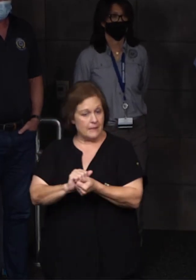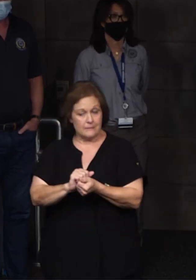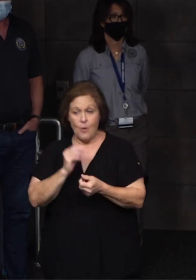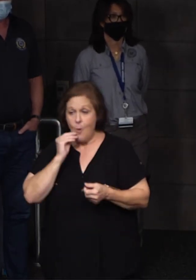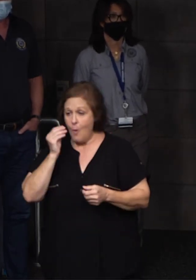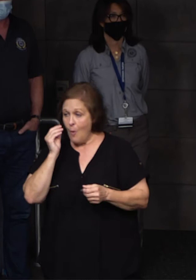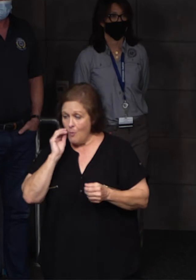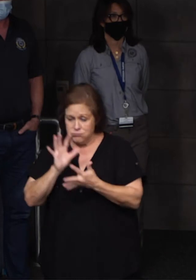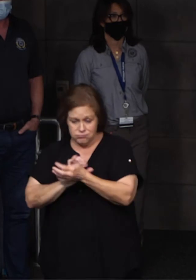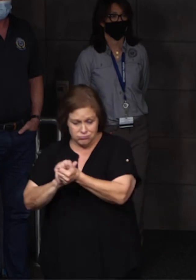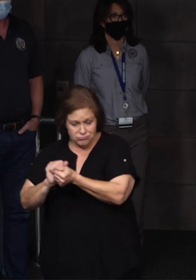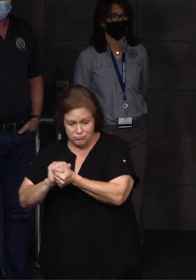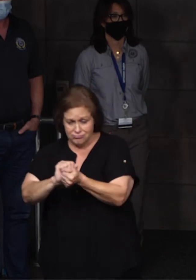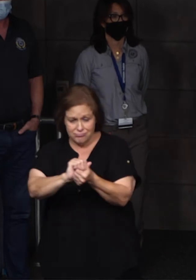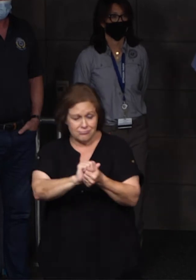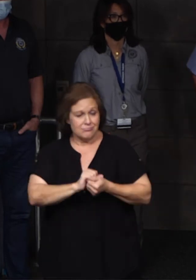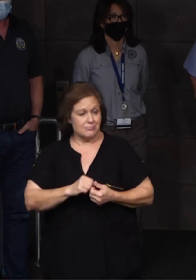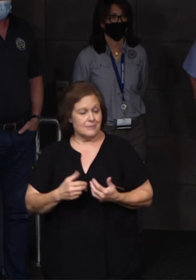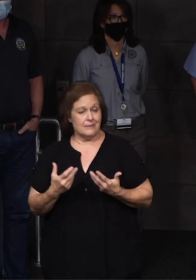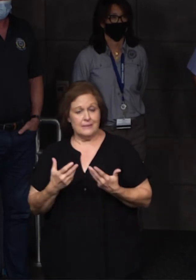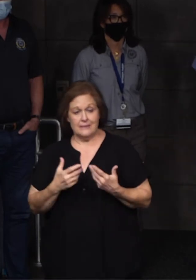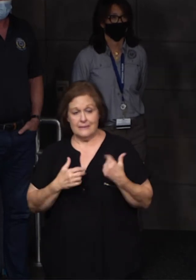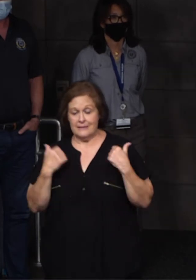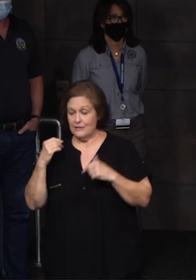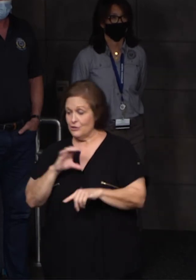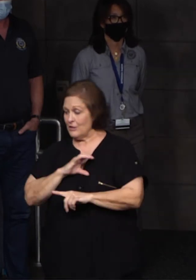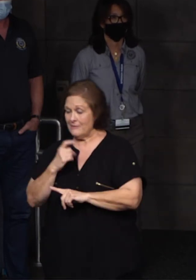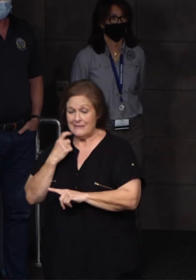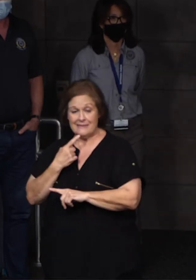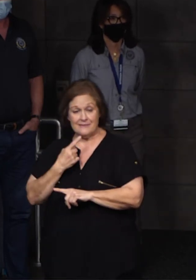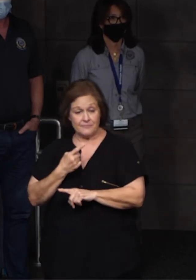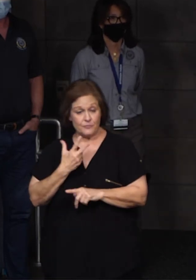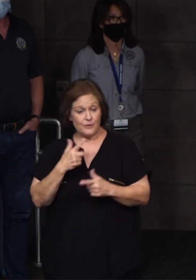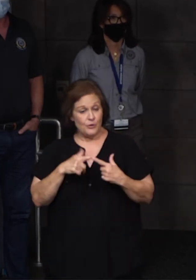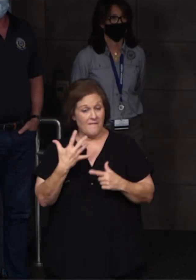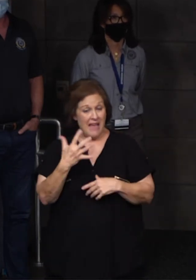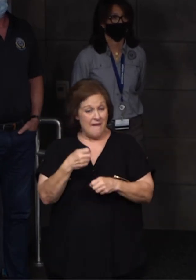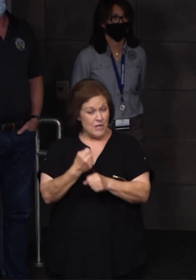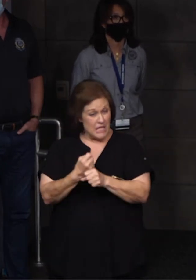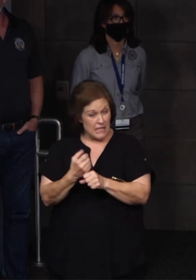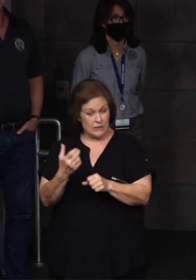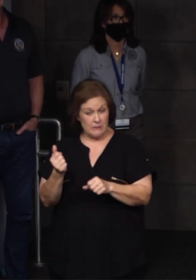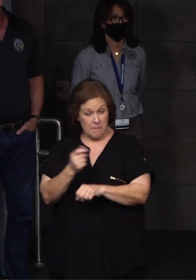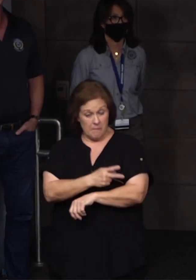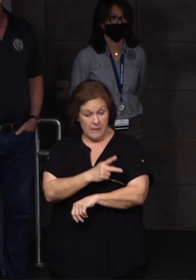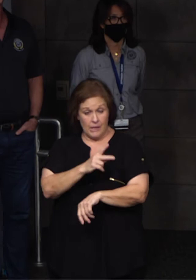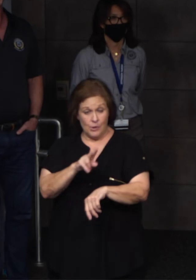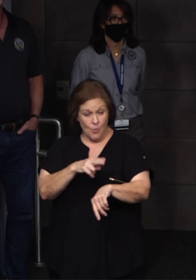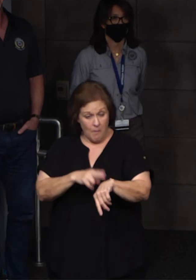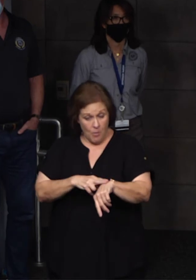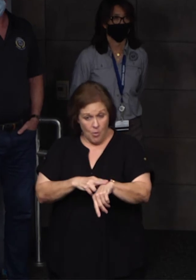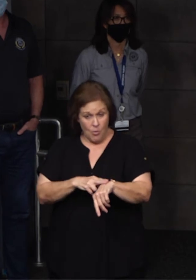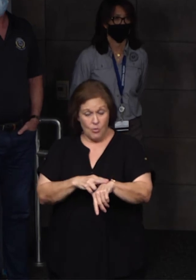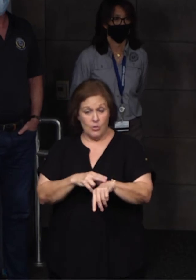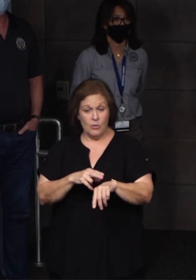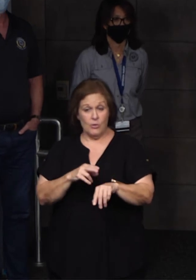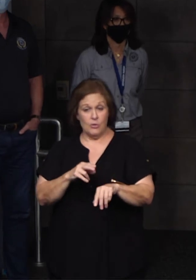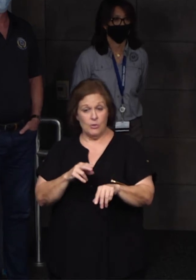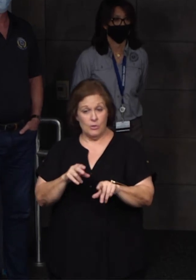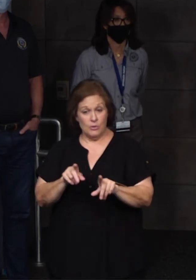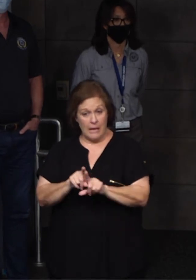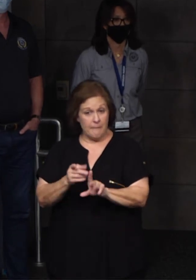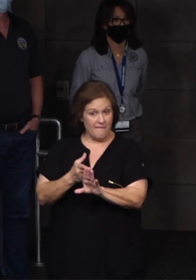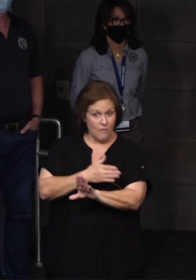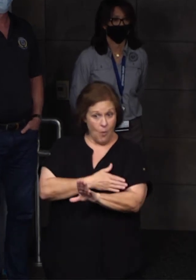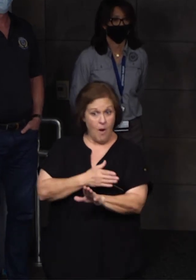homes, businesses, communities. Chief Bryan Adams had said three to five years to rebuild that to get it back to normal where it was before this